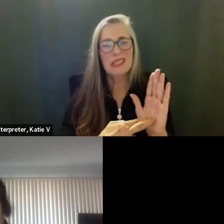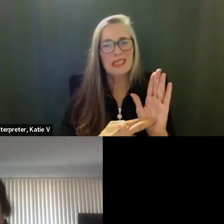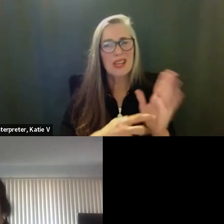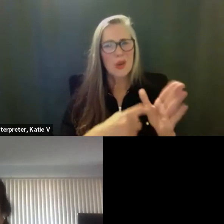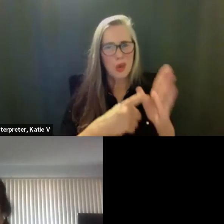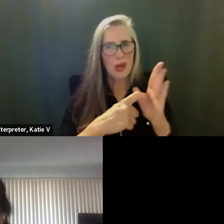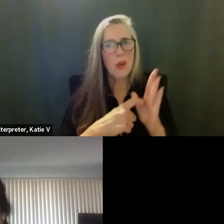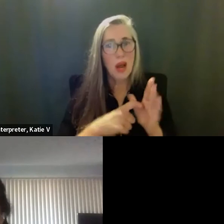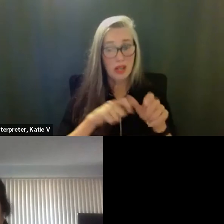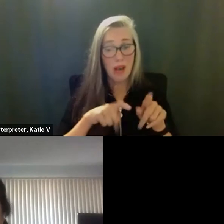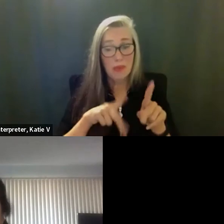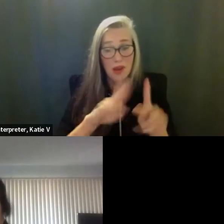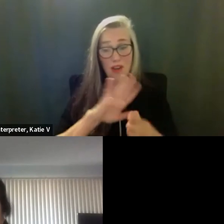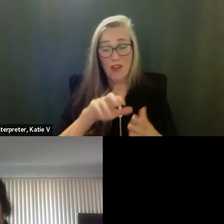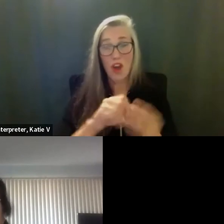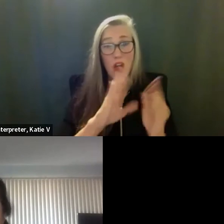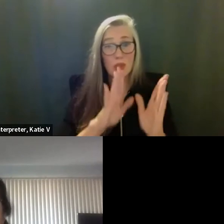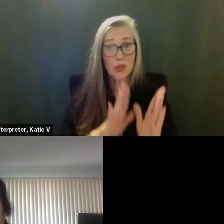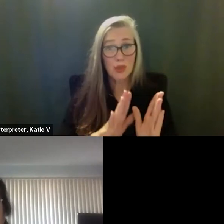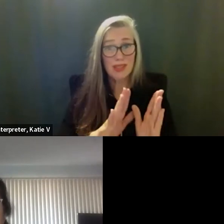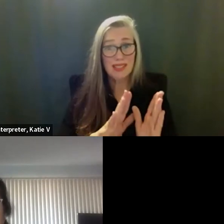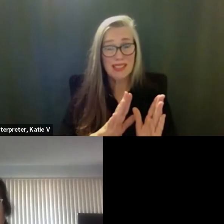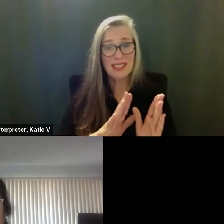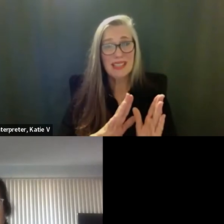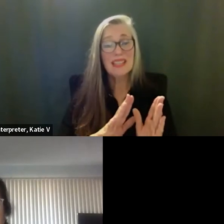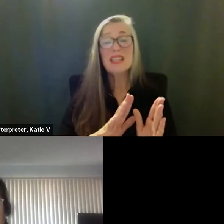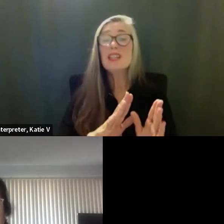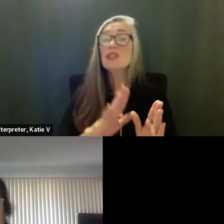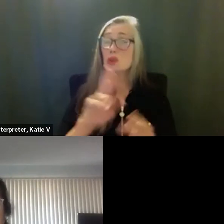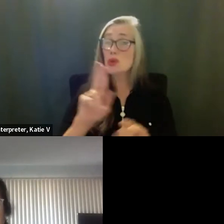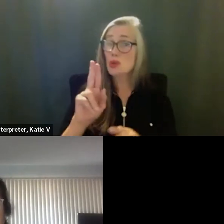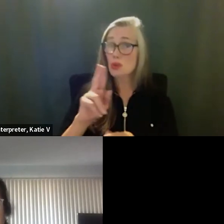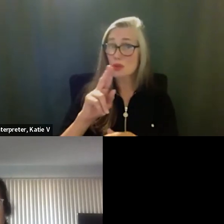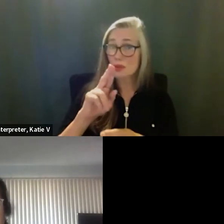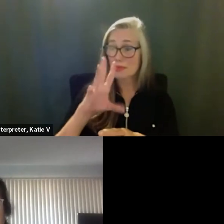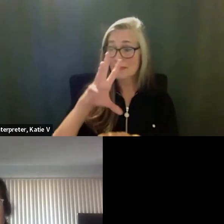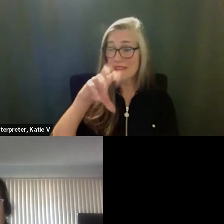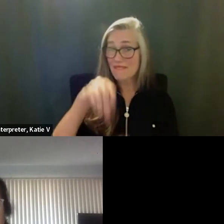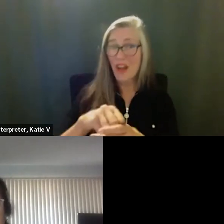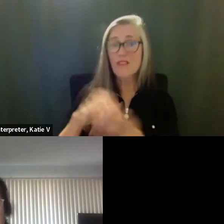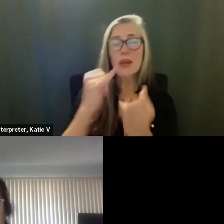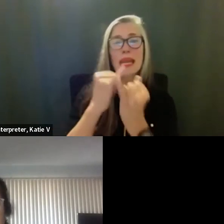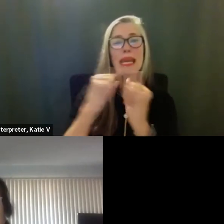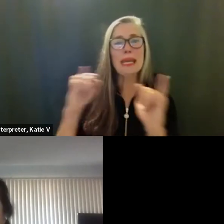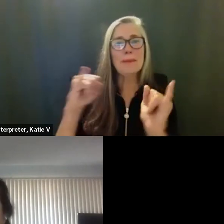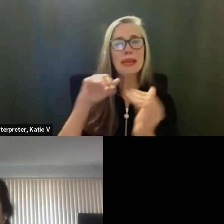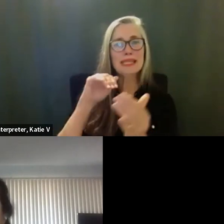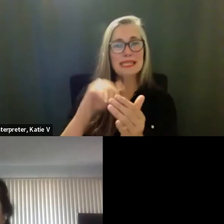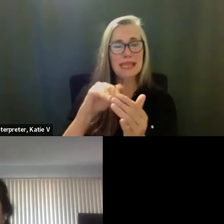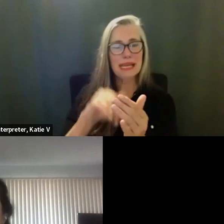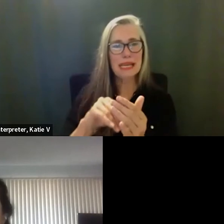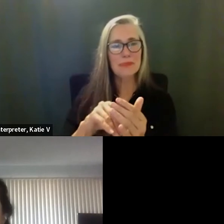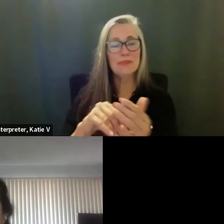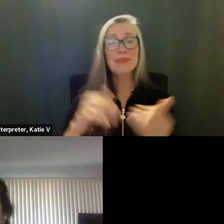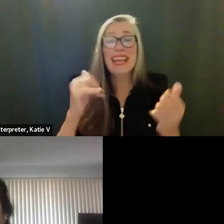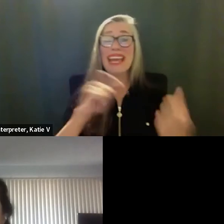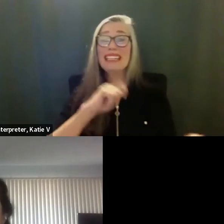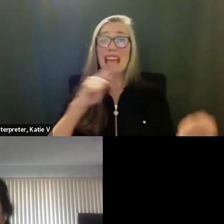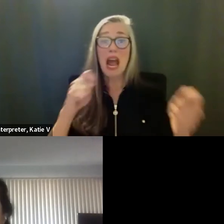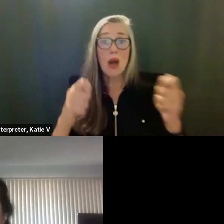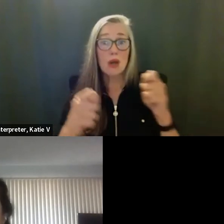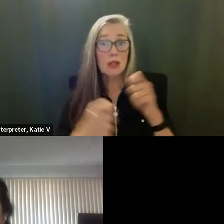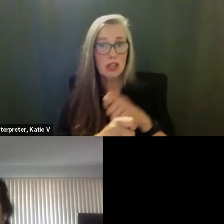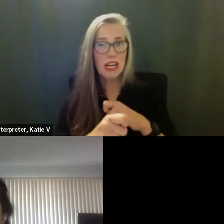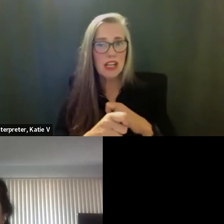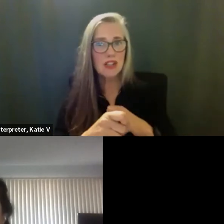provide an opportunity for all students to participate in independent study. Uh, with the new board policy, now it is an